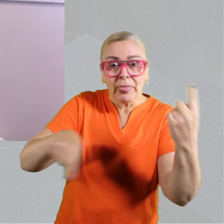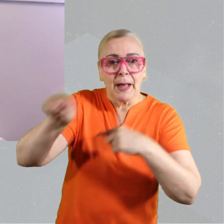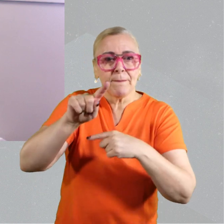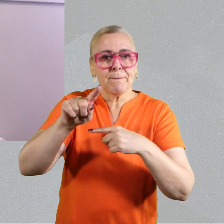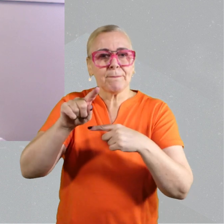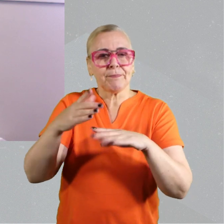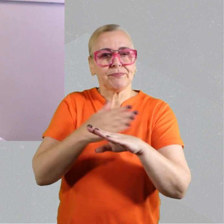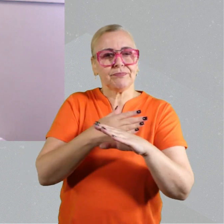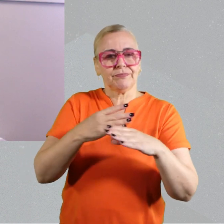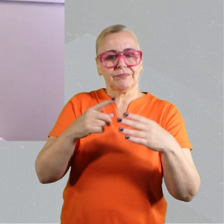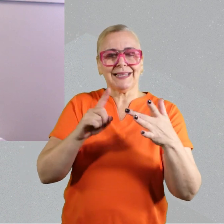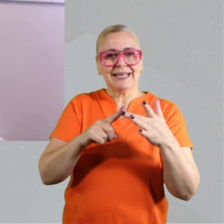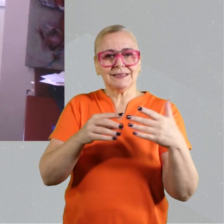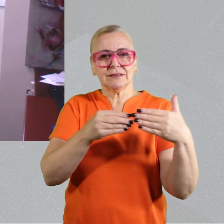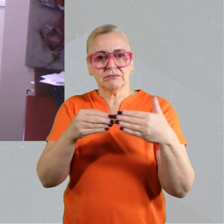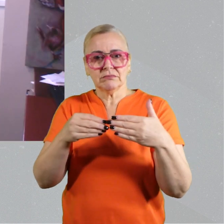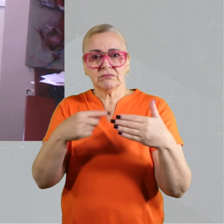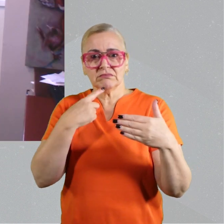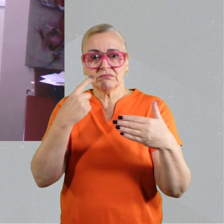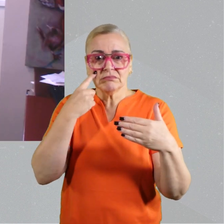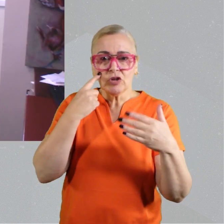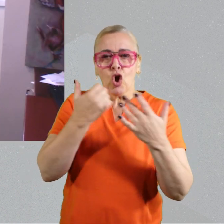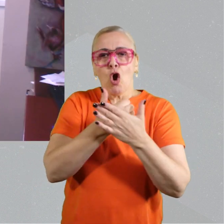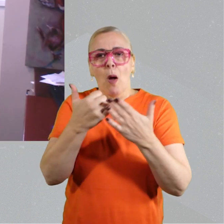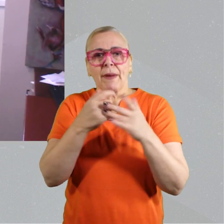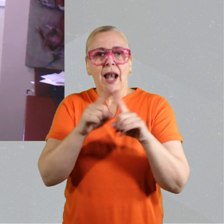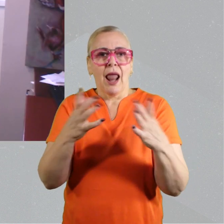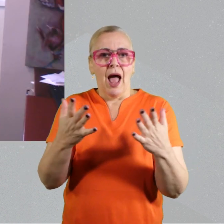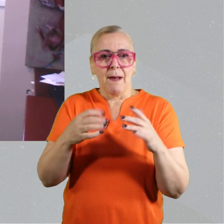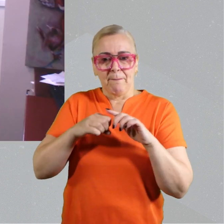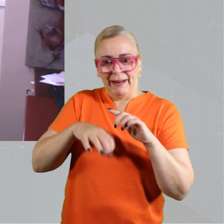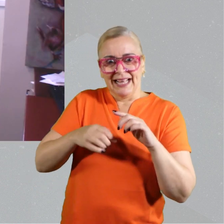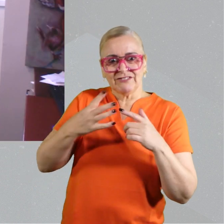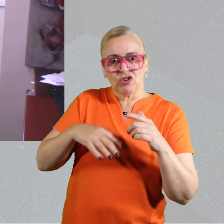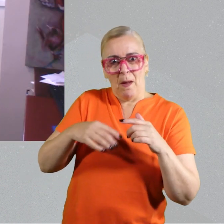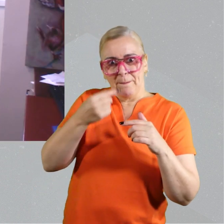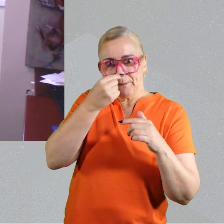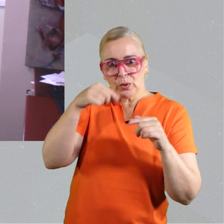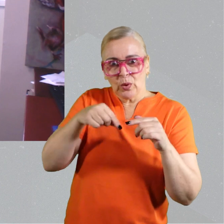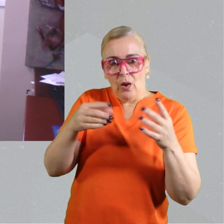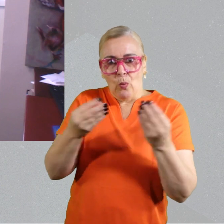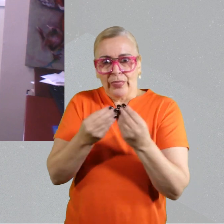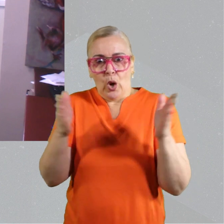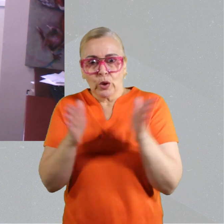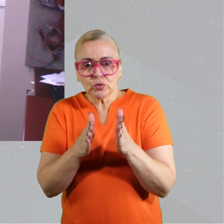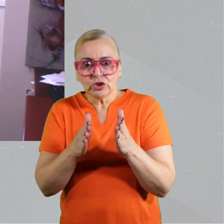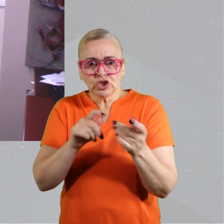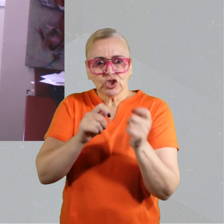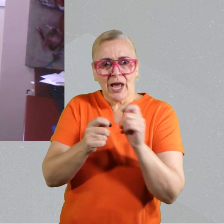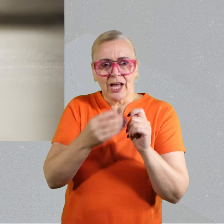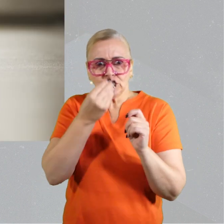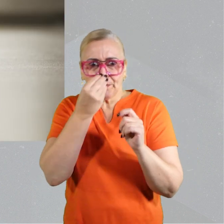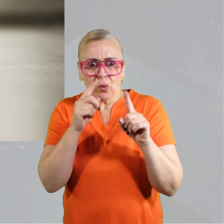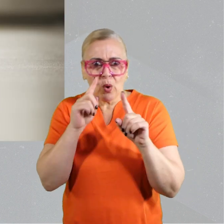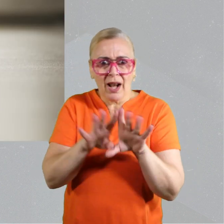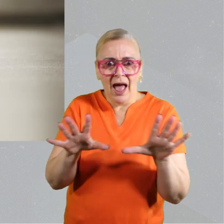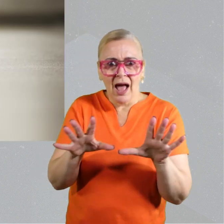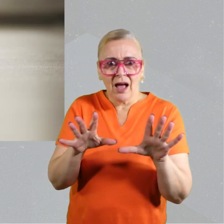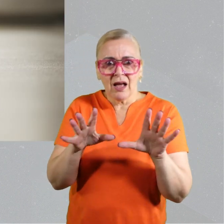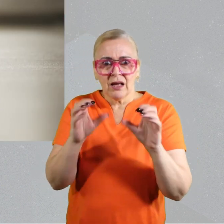disease, very advanced disease, what's a realistic way that we can help cure more patients today? And it's find them earlier. Isaac led us in a